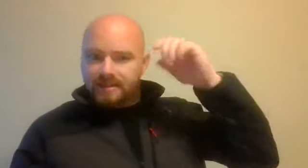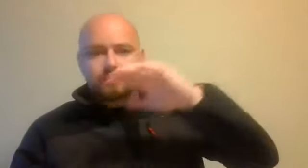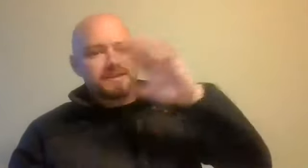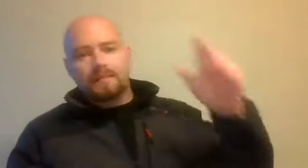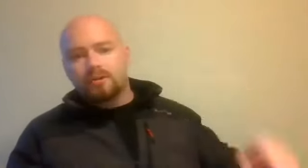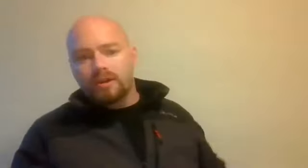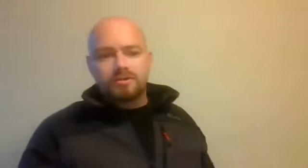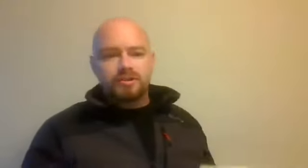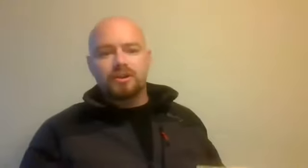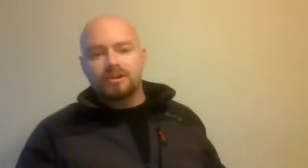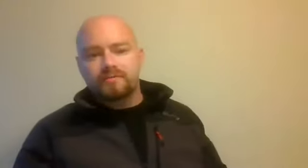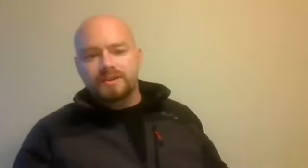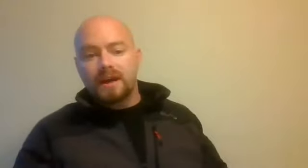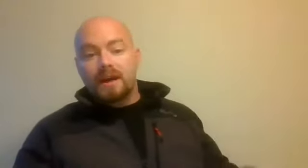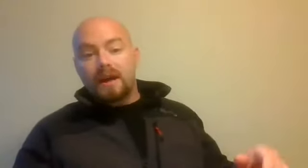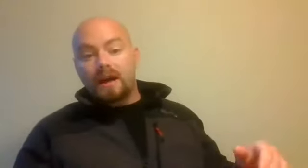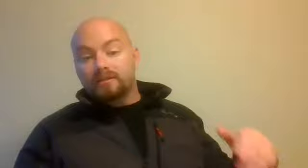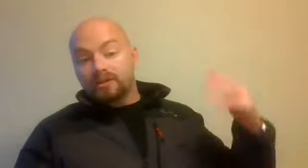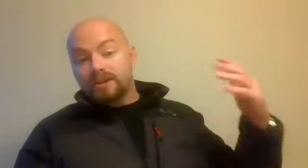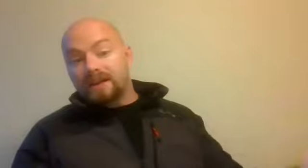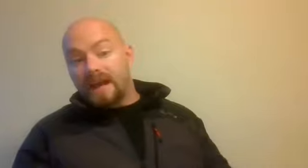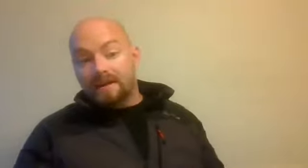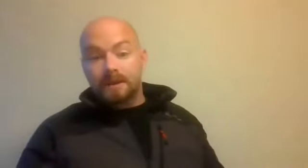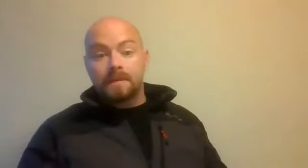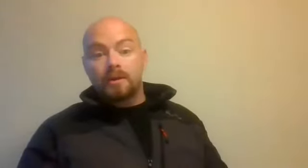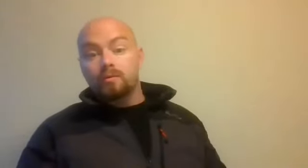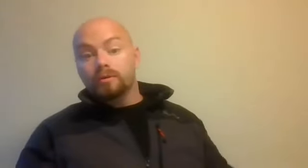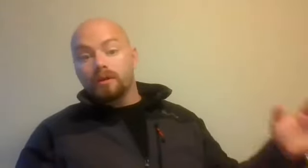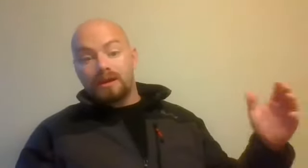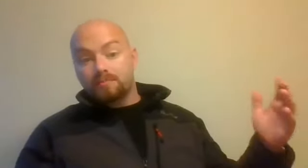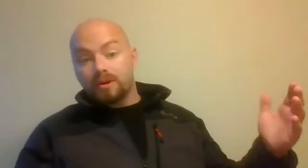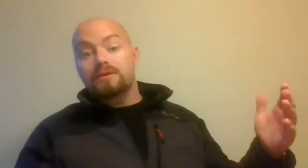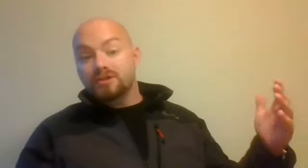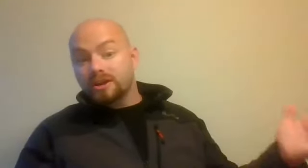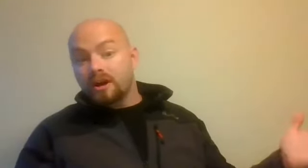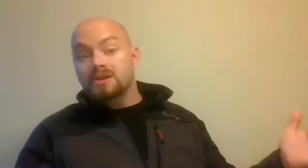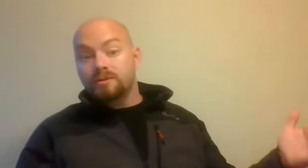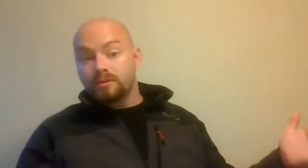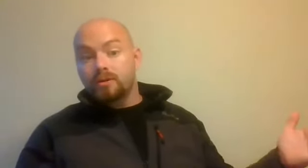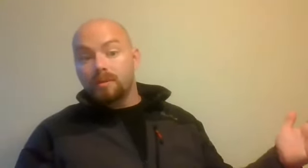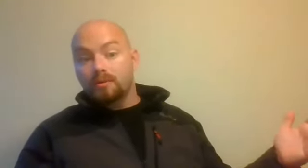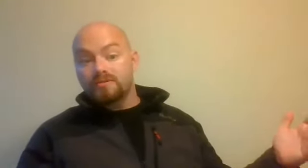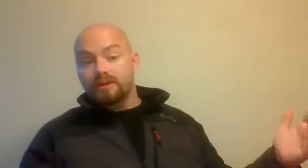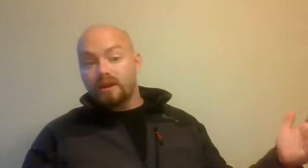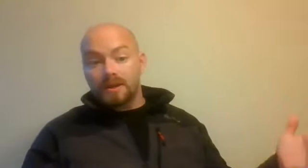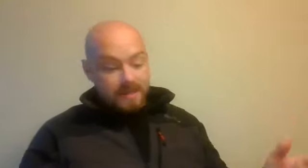and he's one of the seminar writers on psychology of risk, Dr. Daniel Kahneman. Surprisingly, was a psychologist who won the Nobel Prize for Economics.